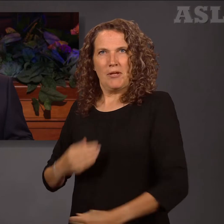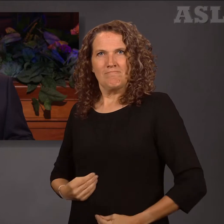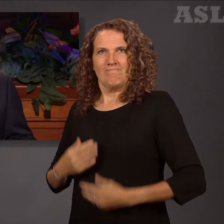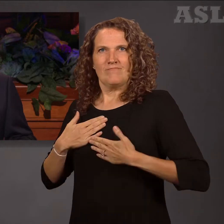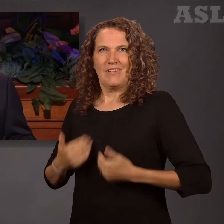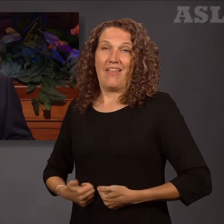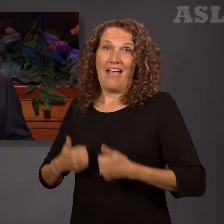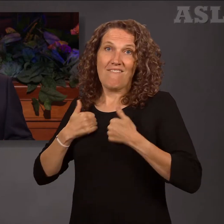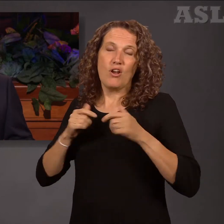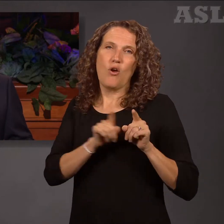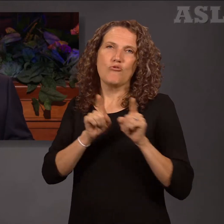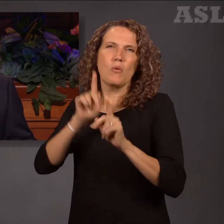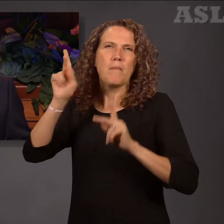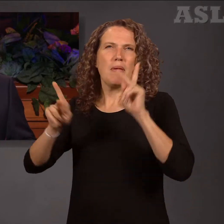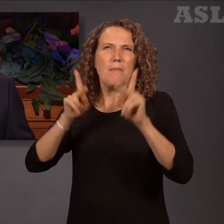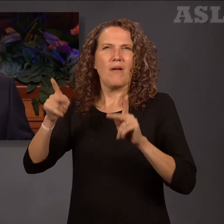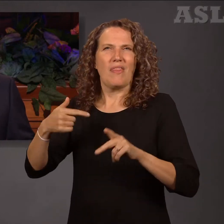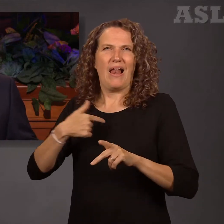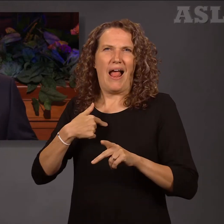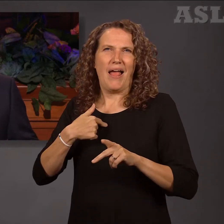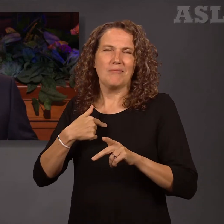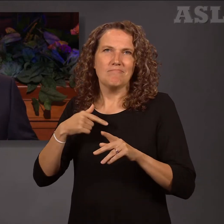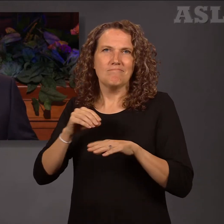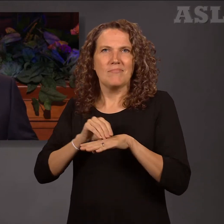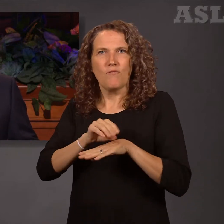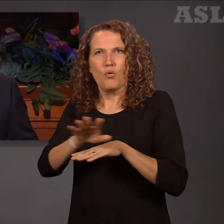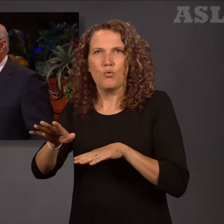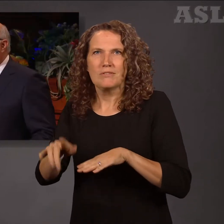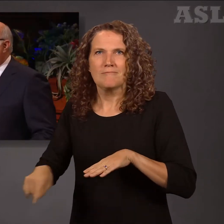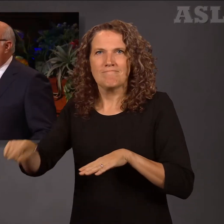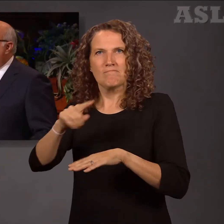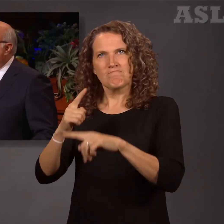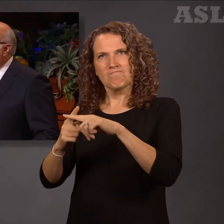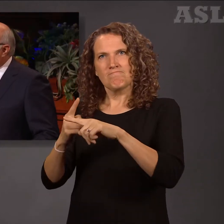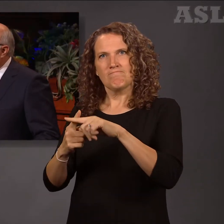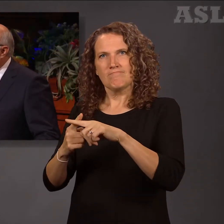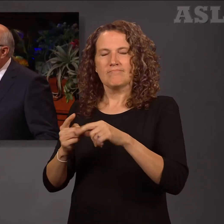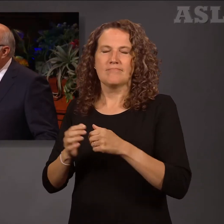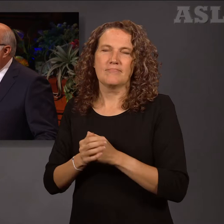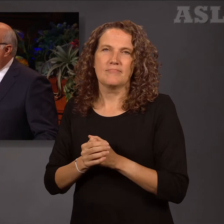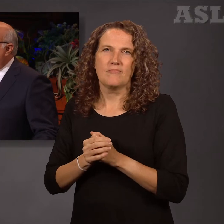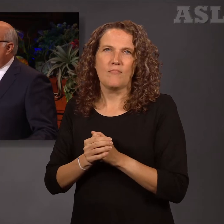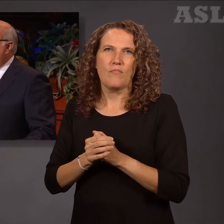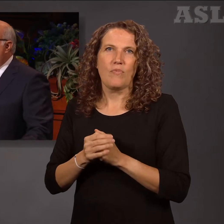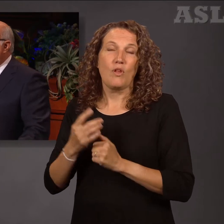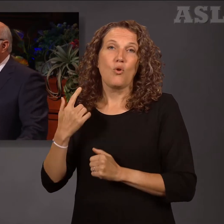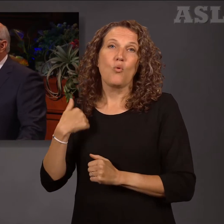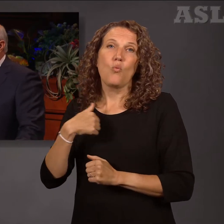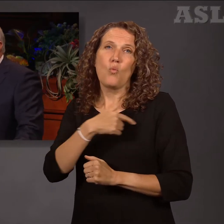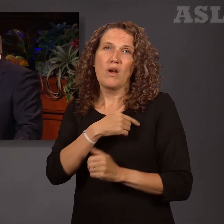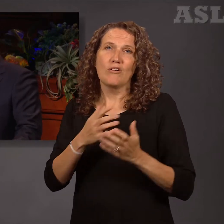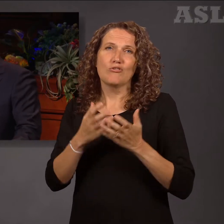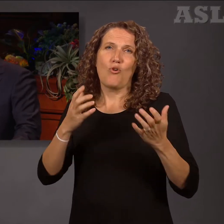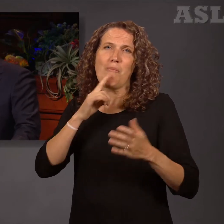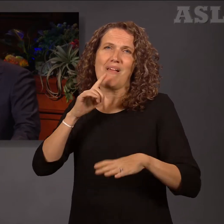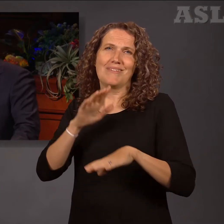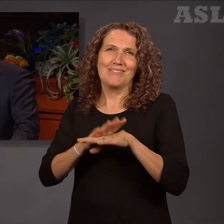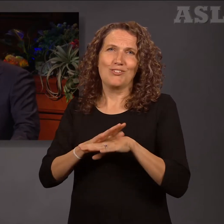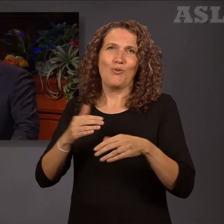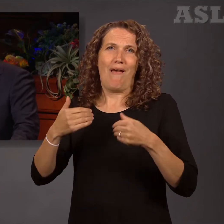might exercise a positive influence. How blessed we are to count on the knowledge of the plan of salvation